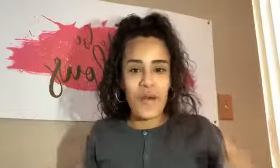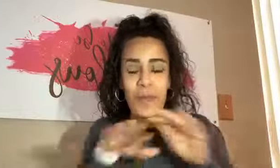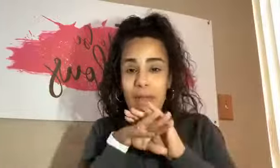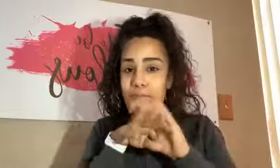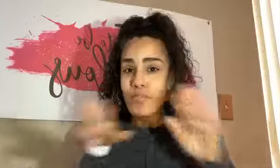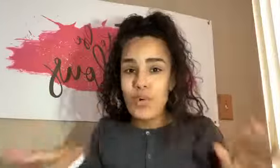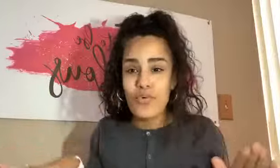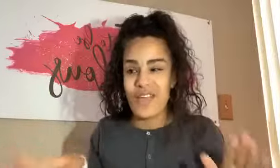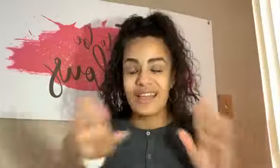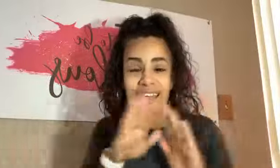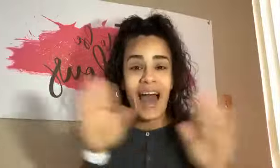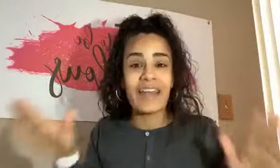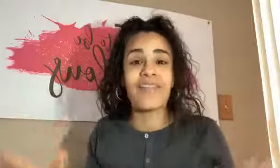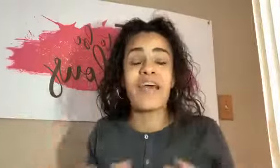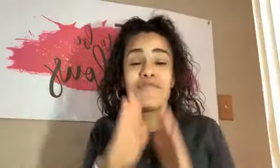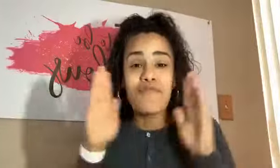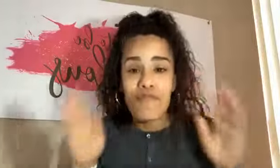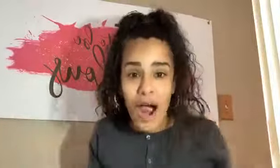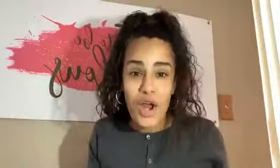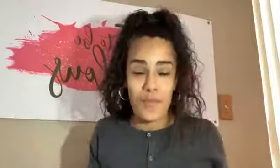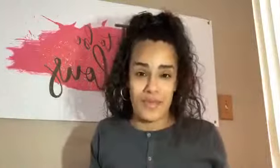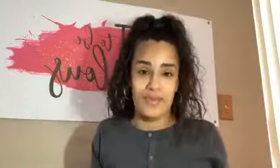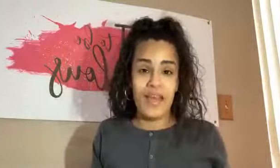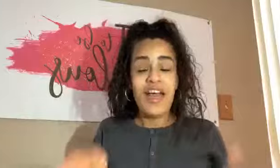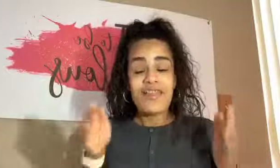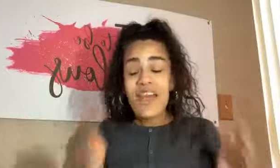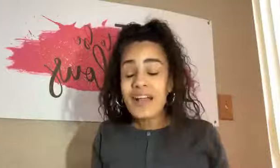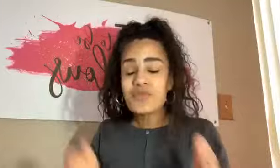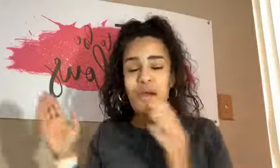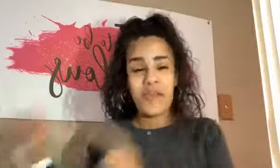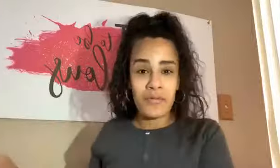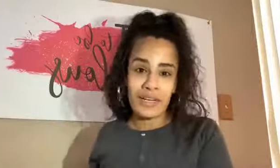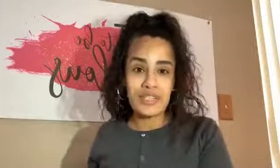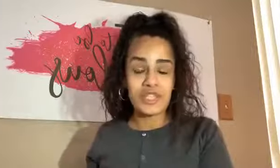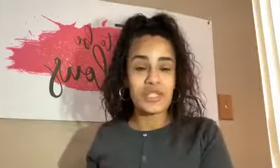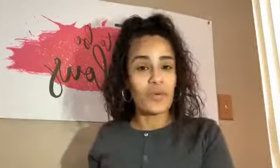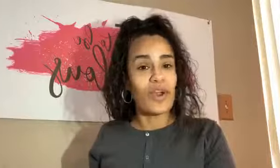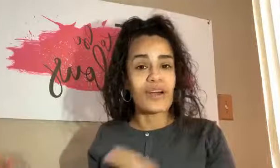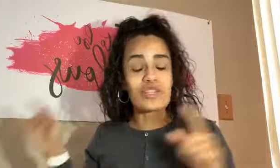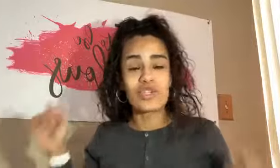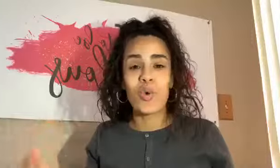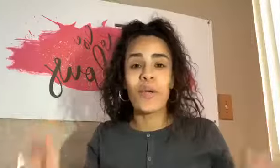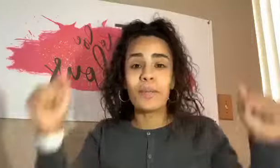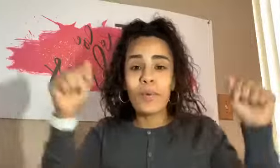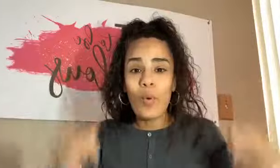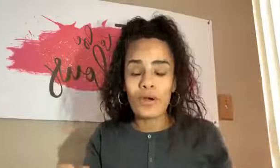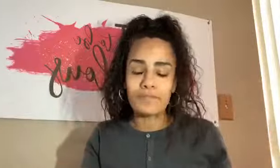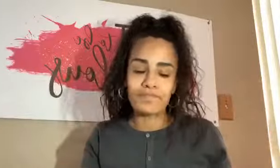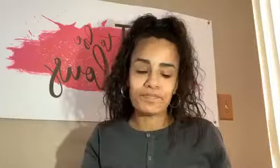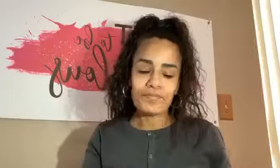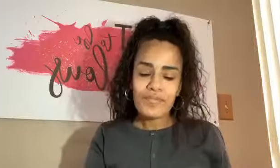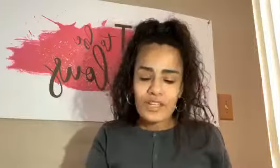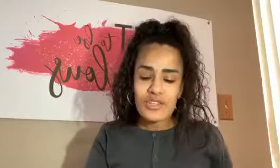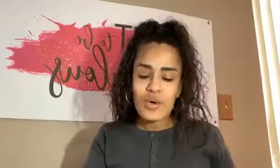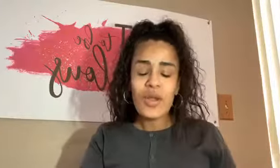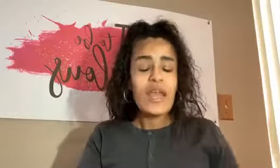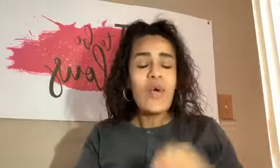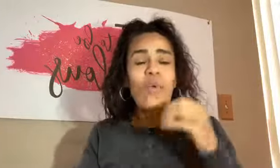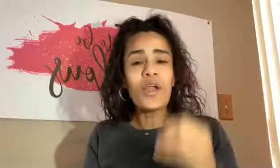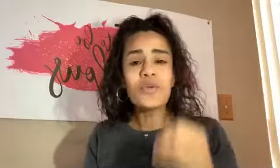up and move and get out of that environment. That's why that relationship with God is so important. And so when